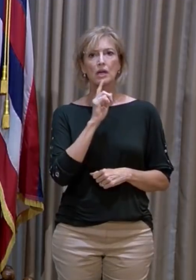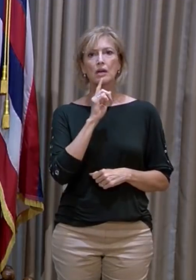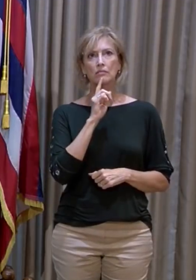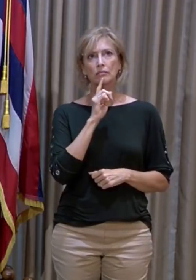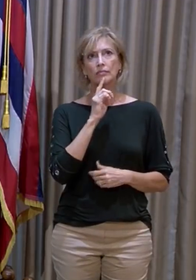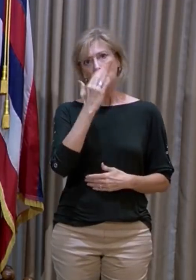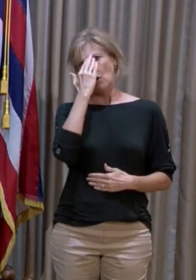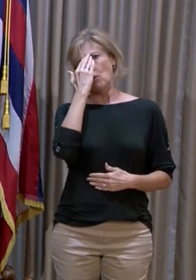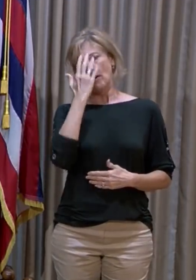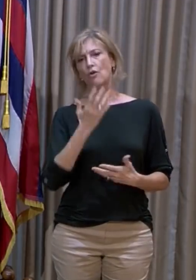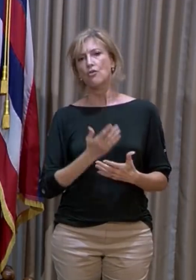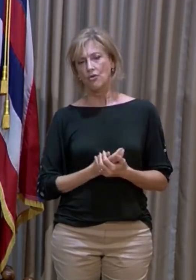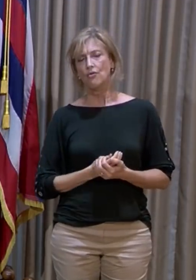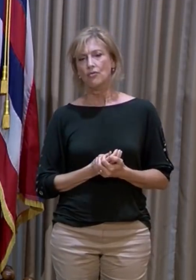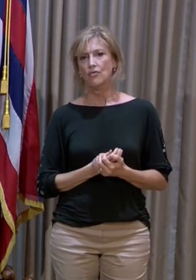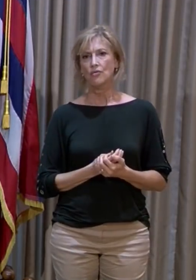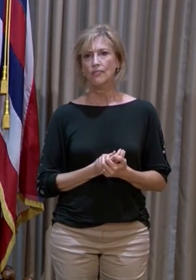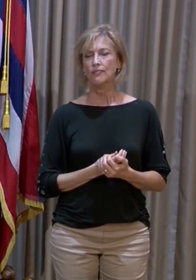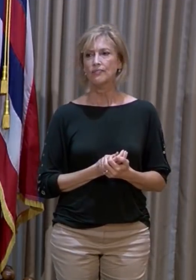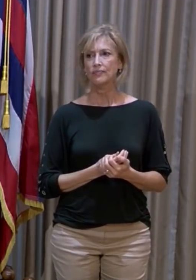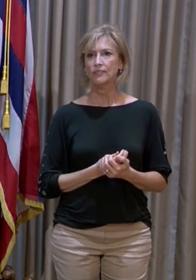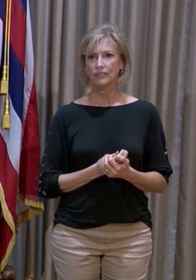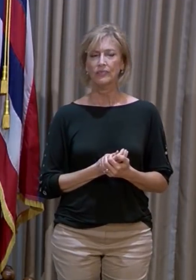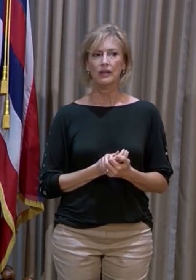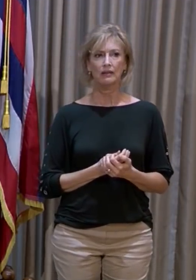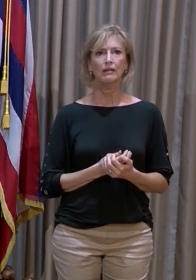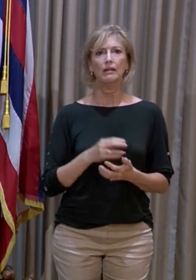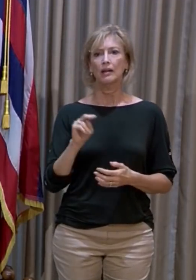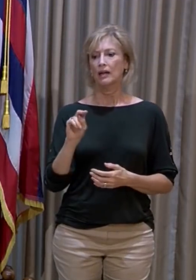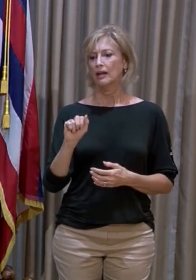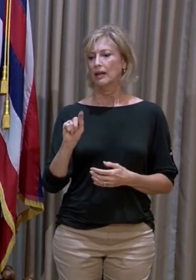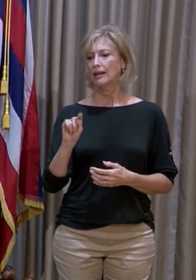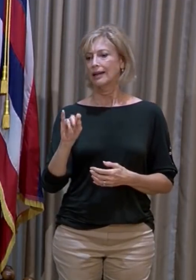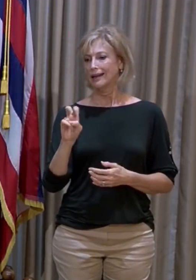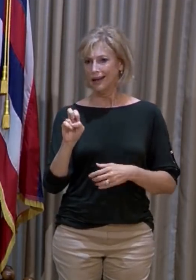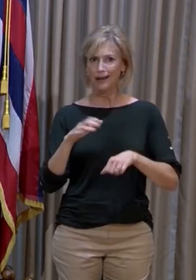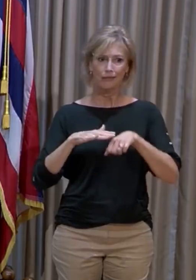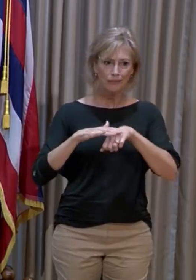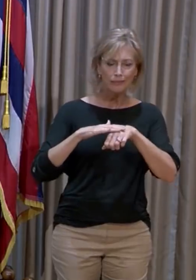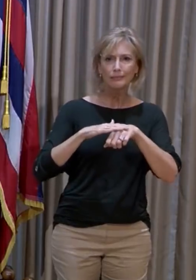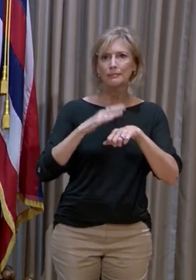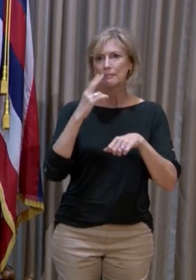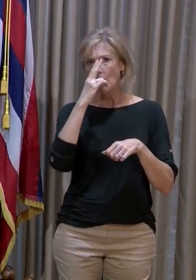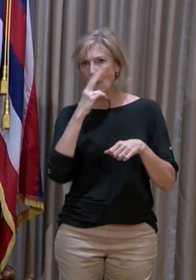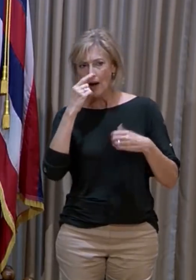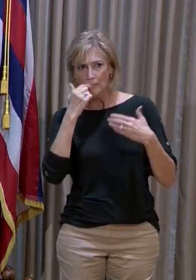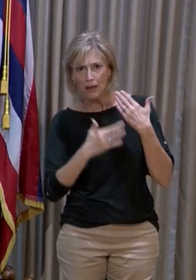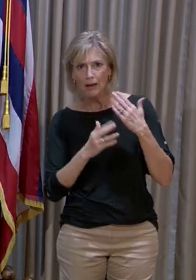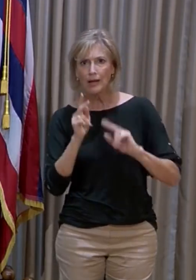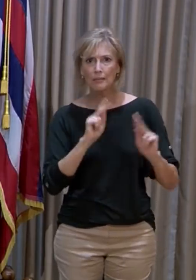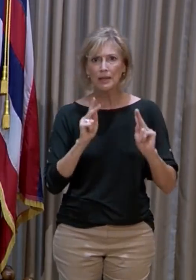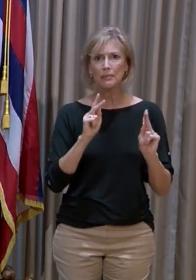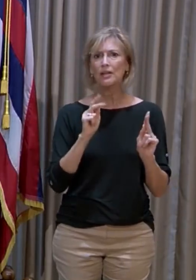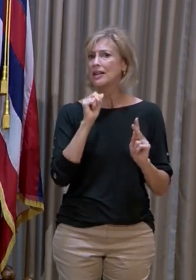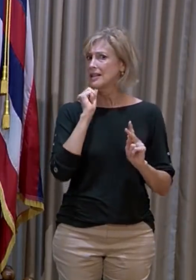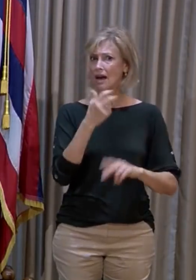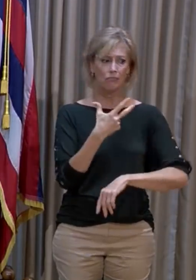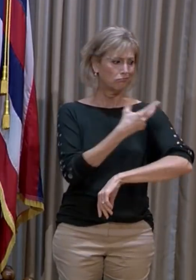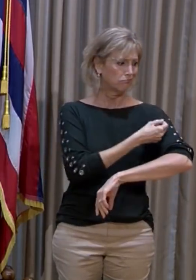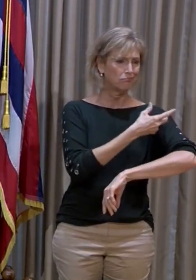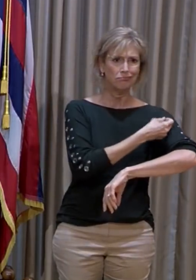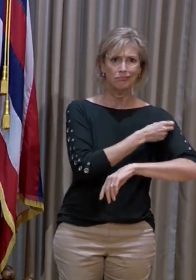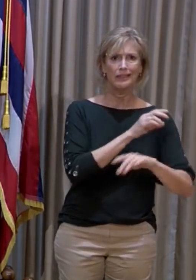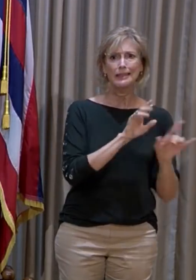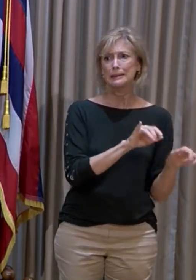aware that Native Hawaiians are not getting vaccinated at the same rate as